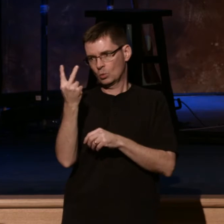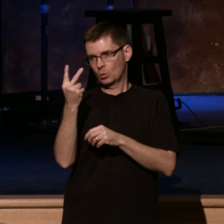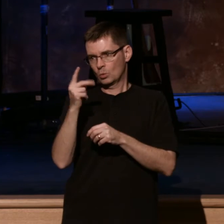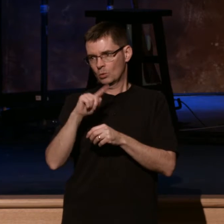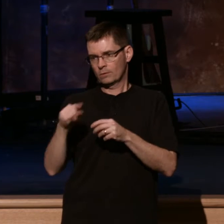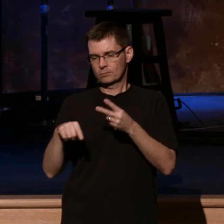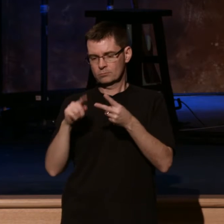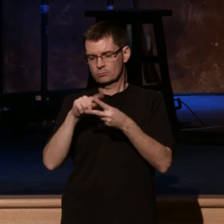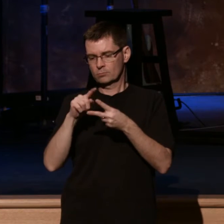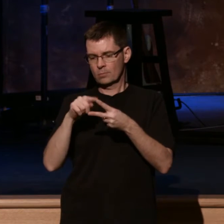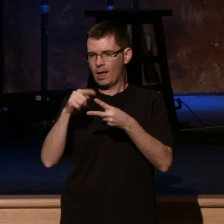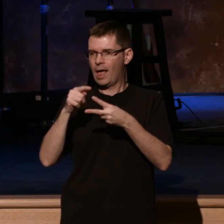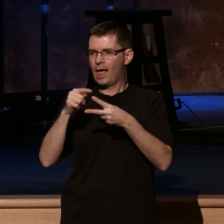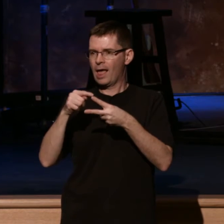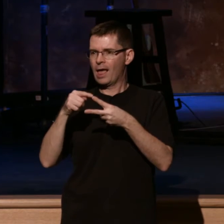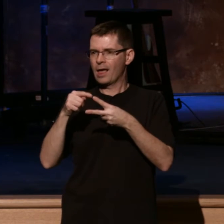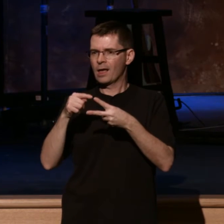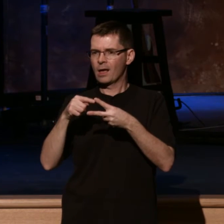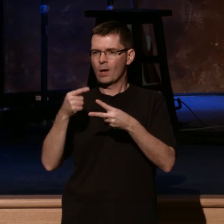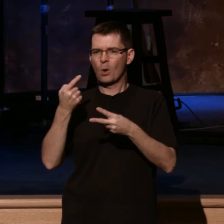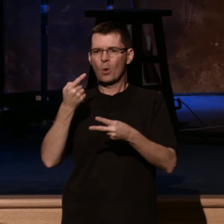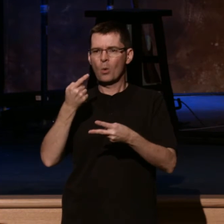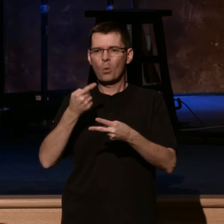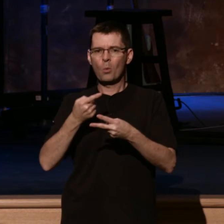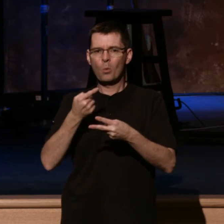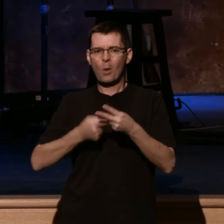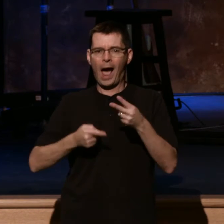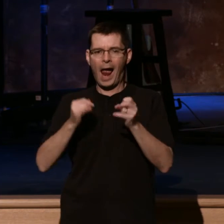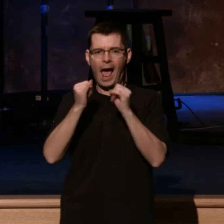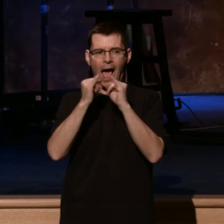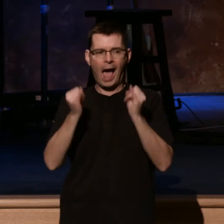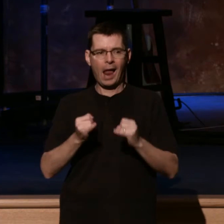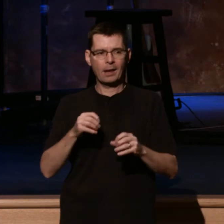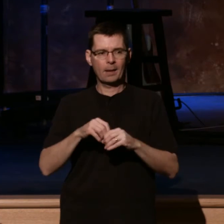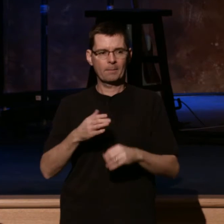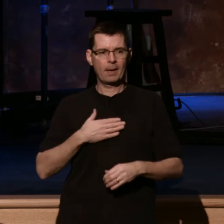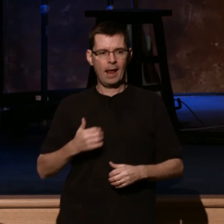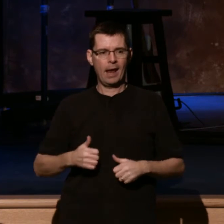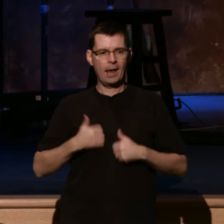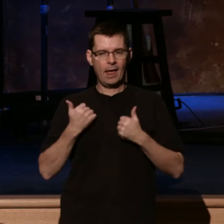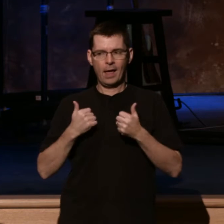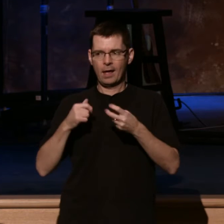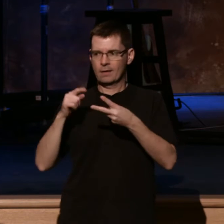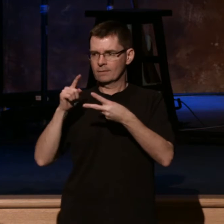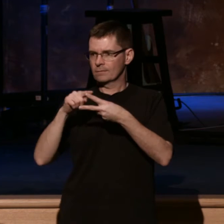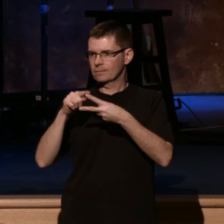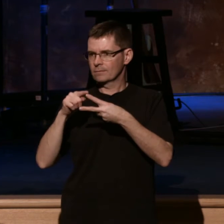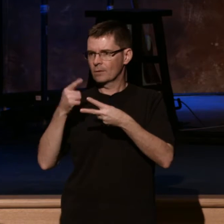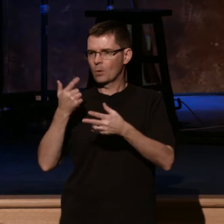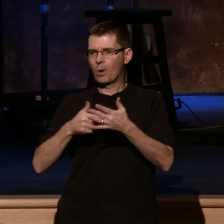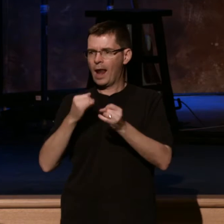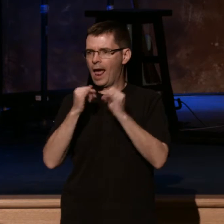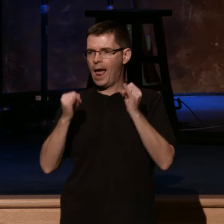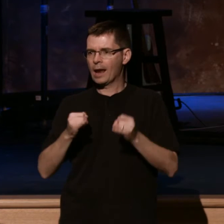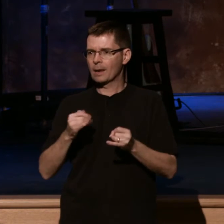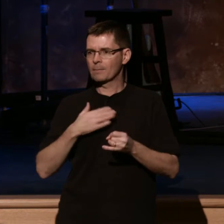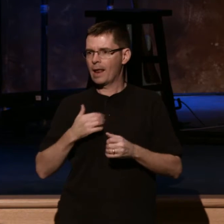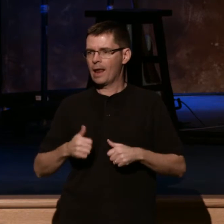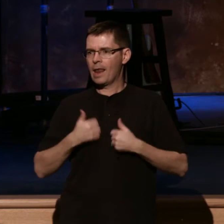What are the idols of my life? What are the idols of my life? And so instead of me